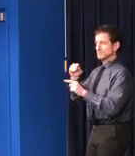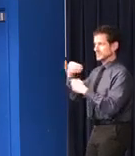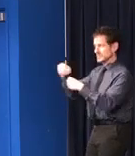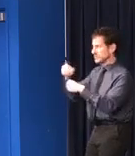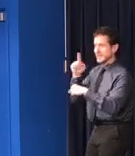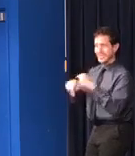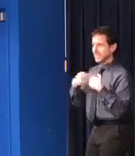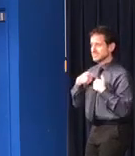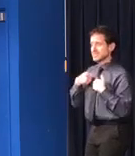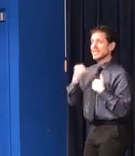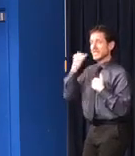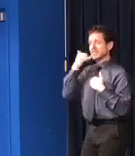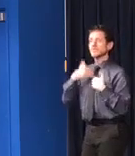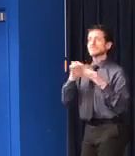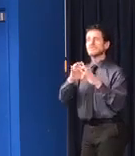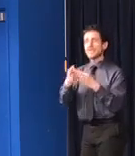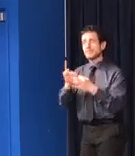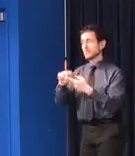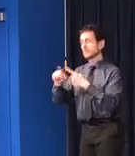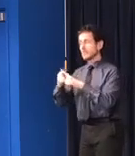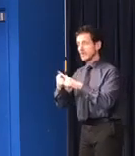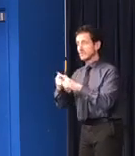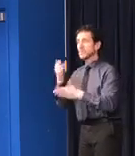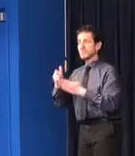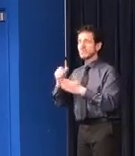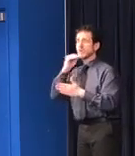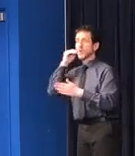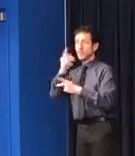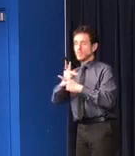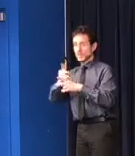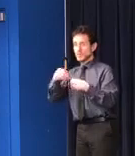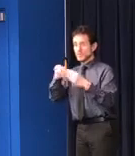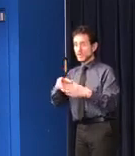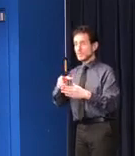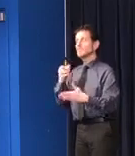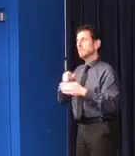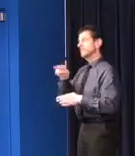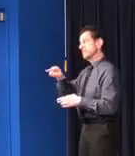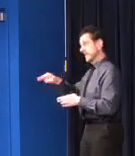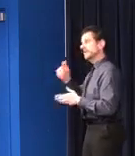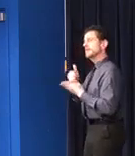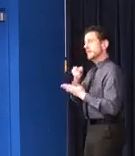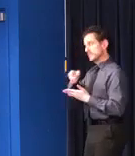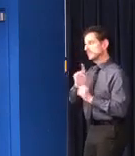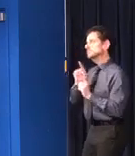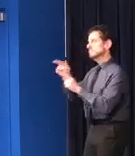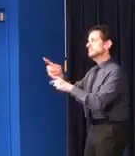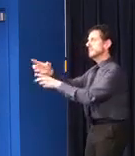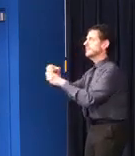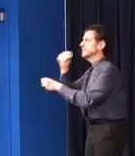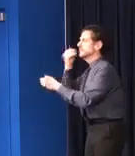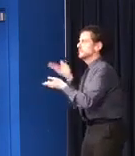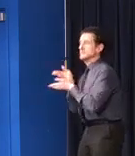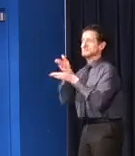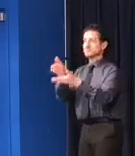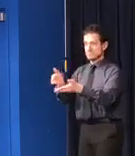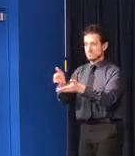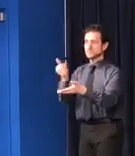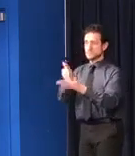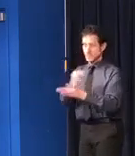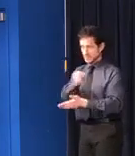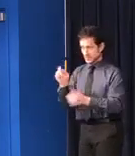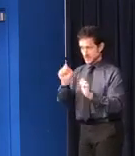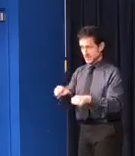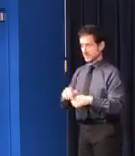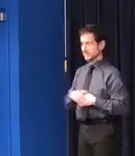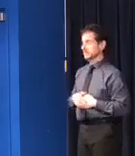provider, a family member, or friend, they may help you access some of those benefits. I would like to reiterate what the